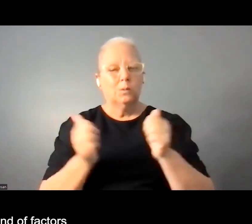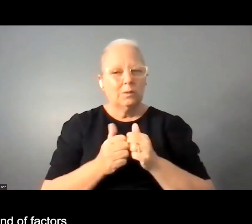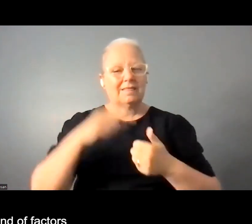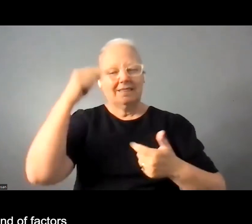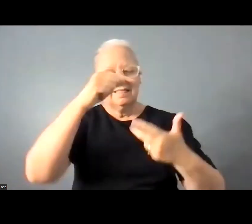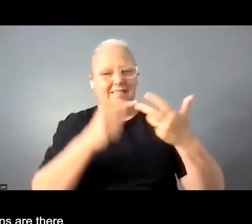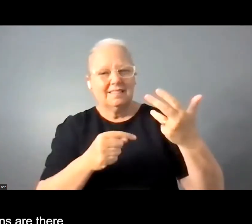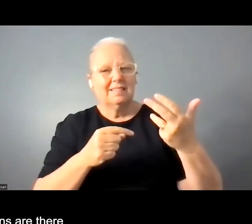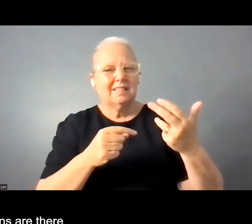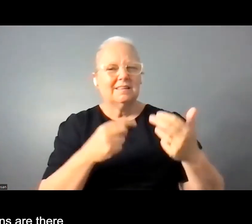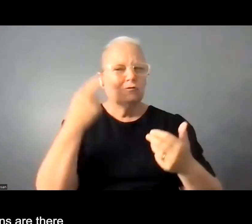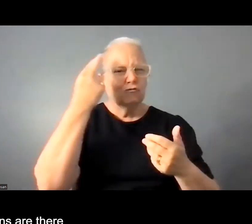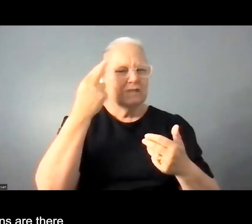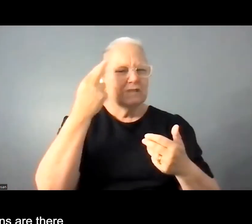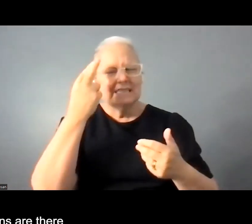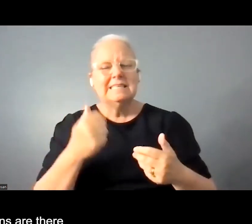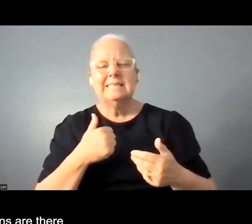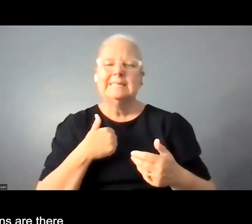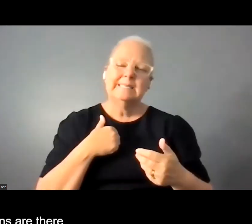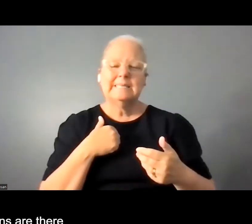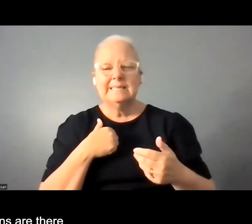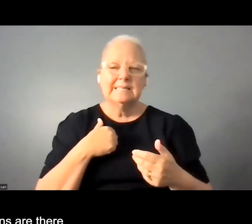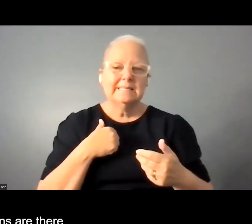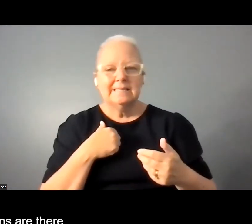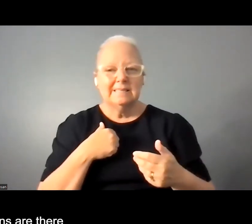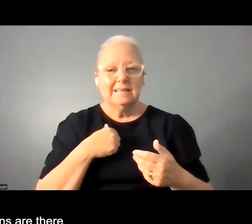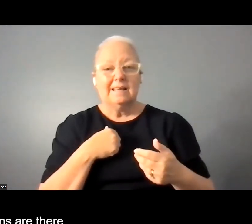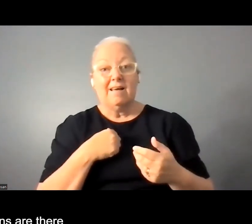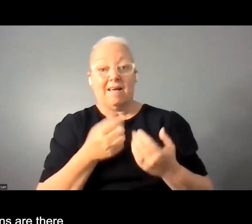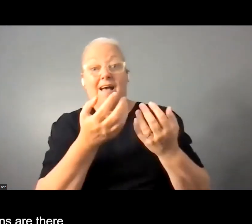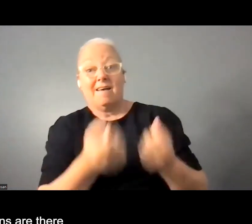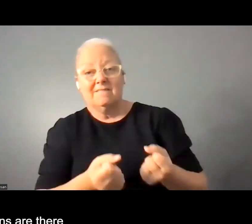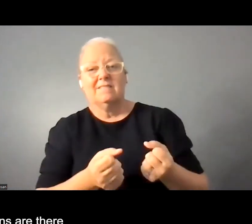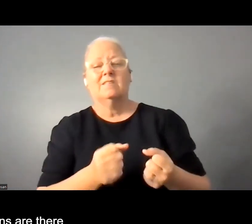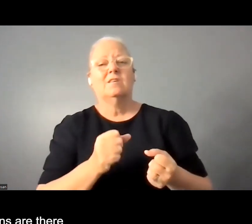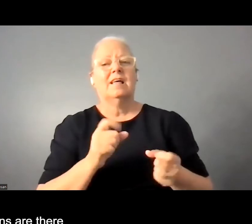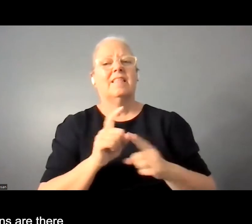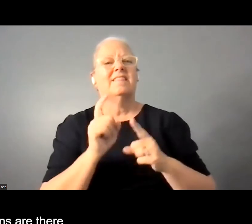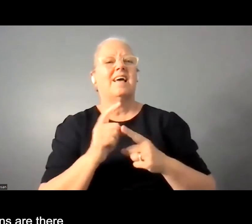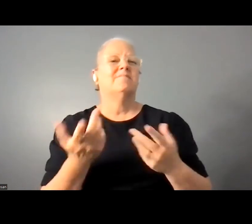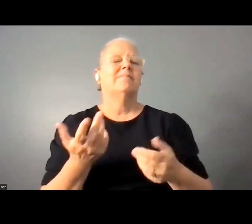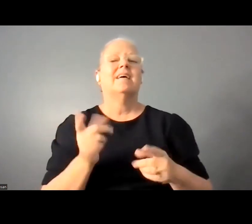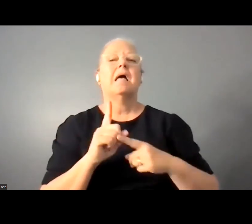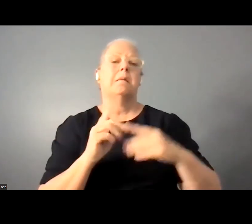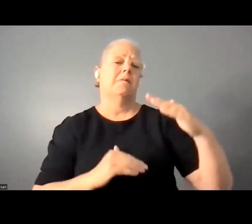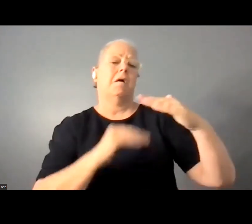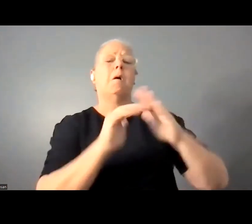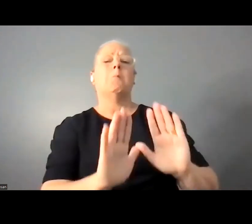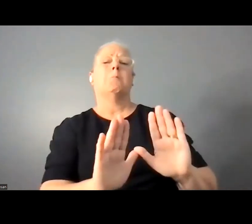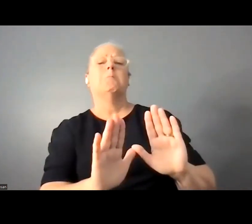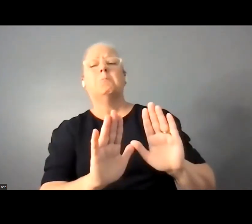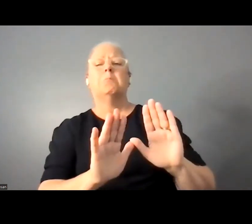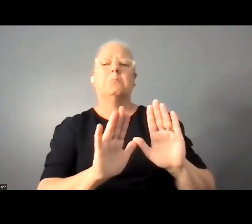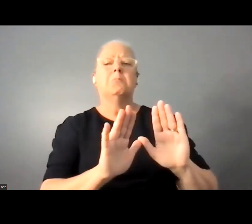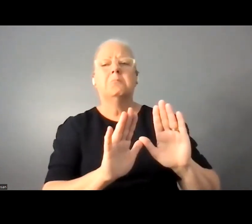feel that you know the provisions are there but they are just very nominal kind of you know a paying lip